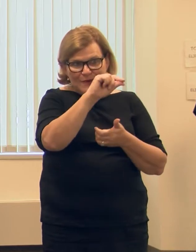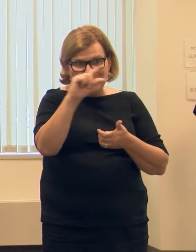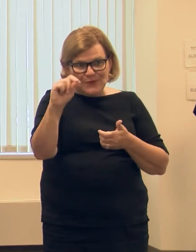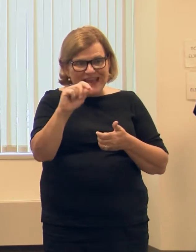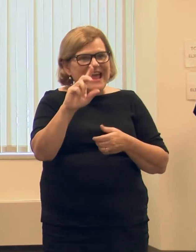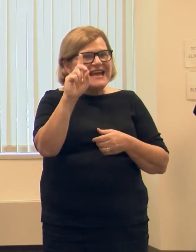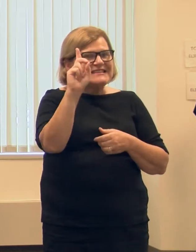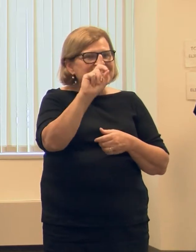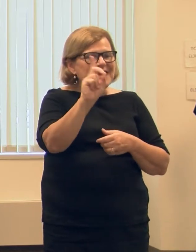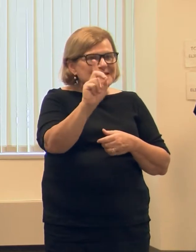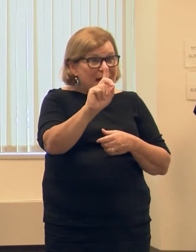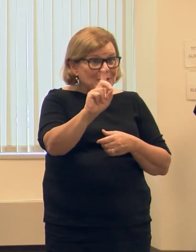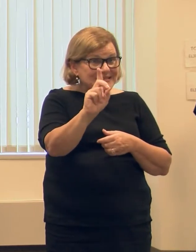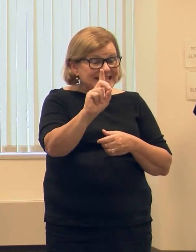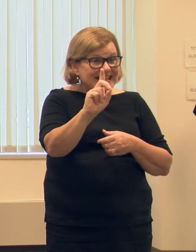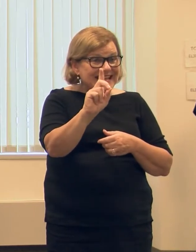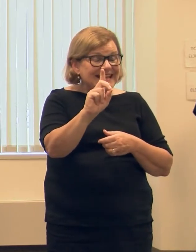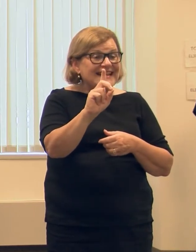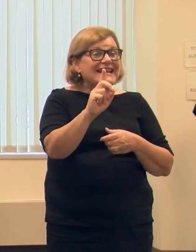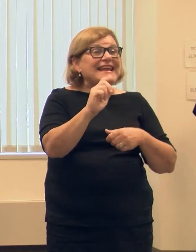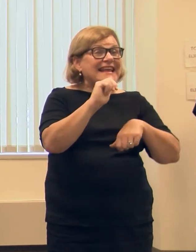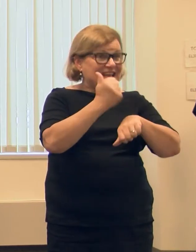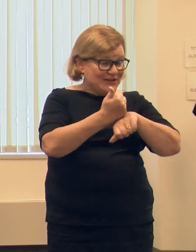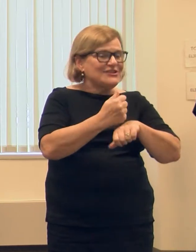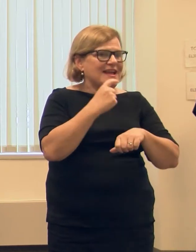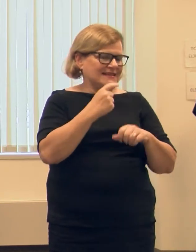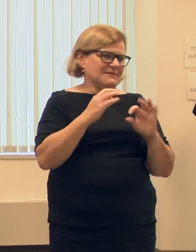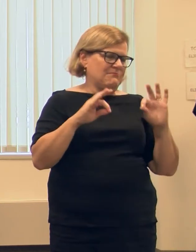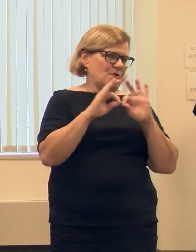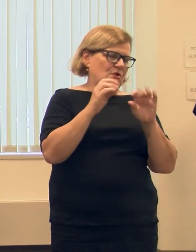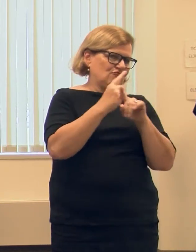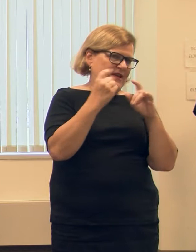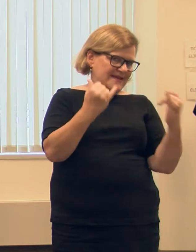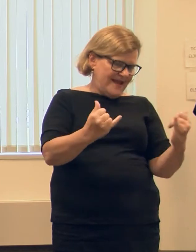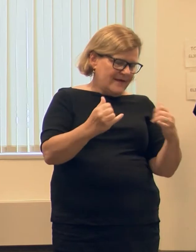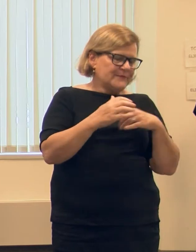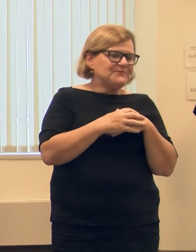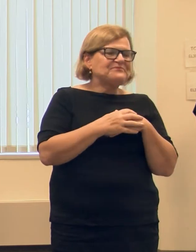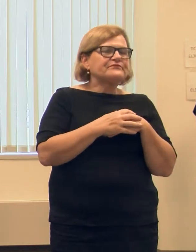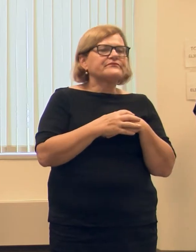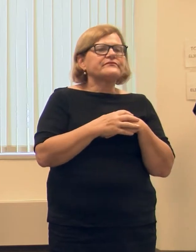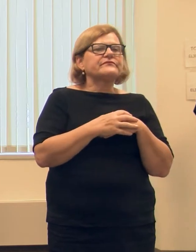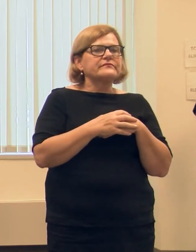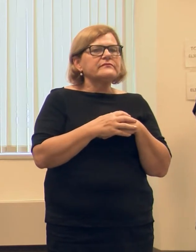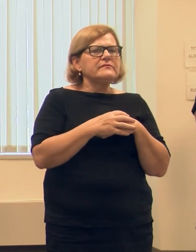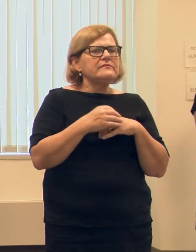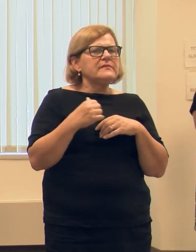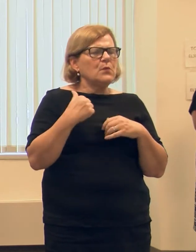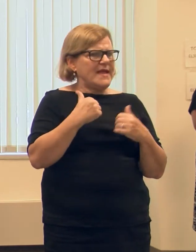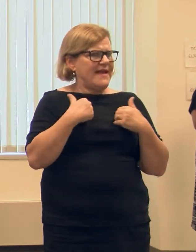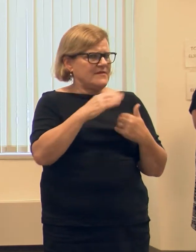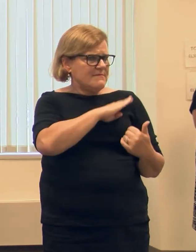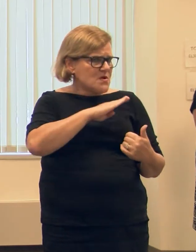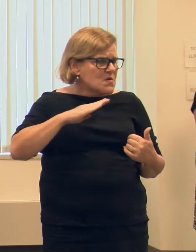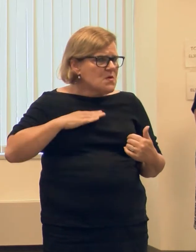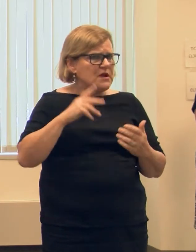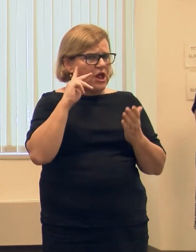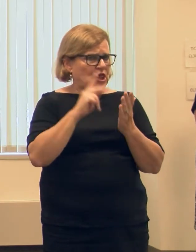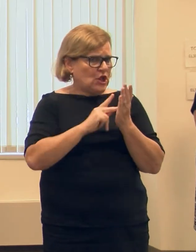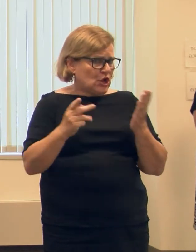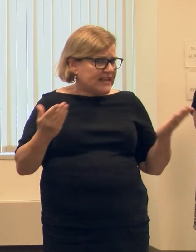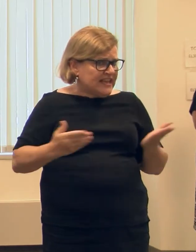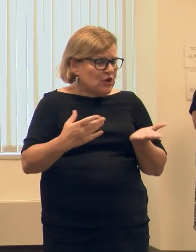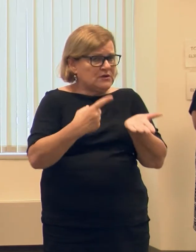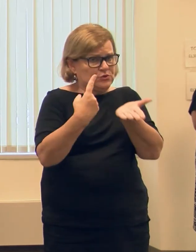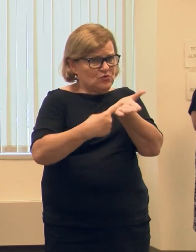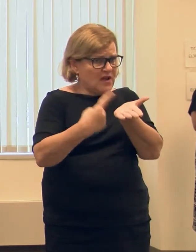Democracy Initiative is so important right now and that we have the board and the clerks here to talk